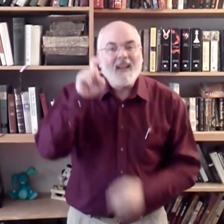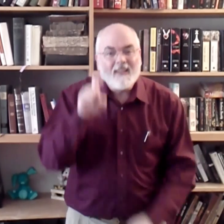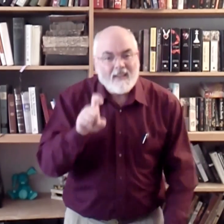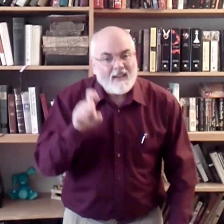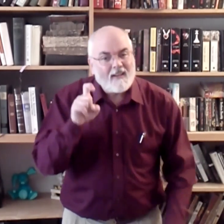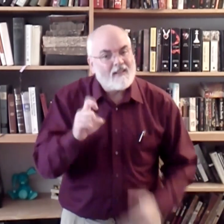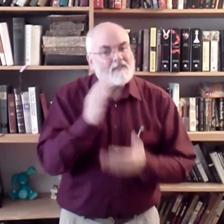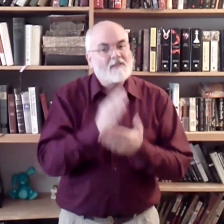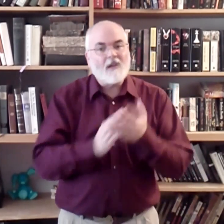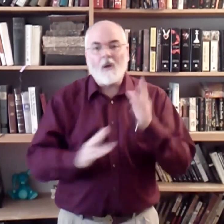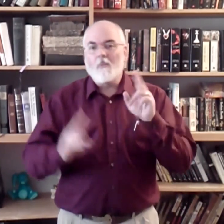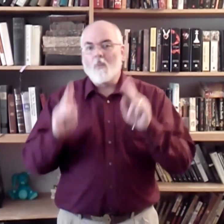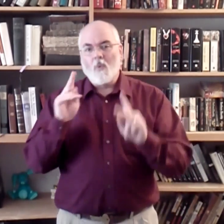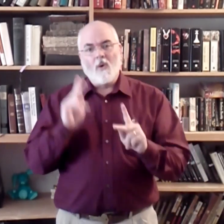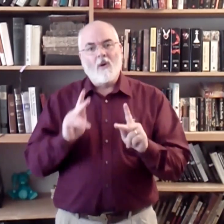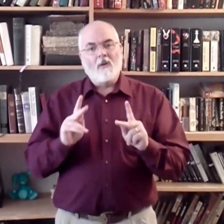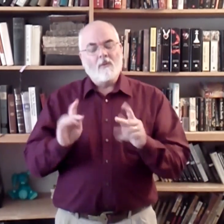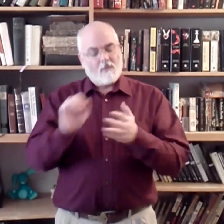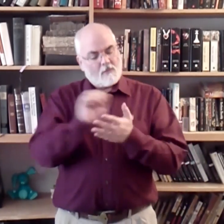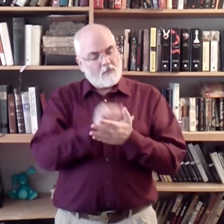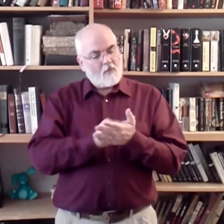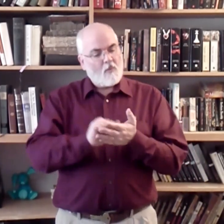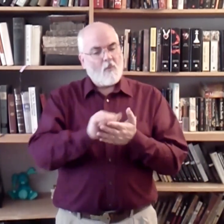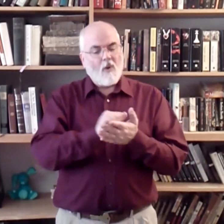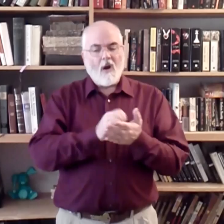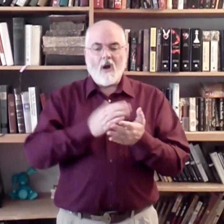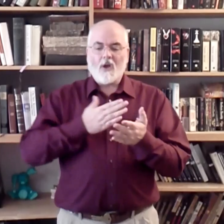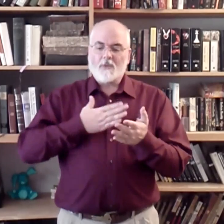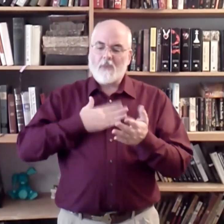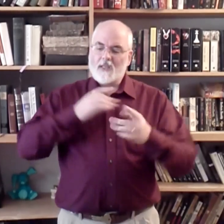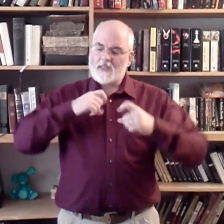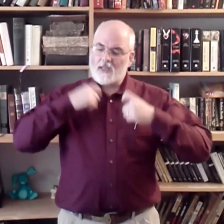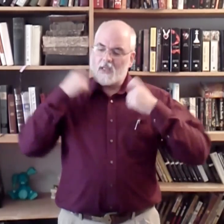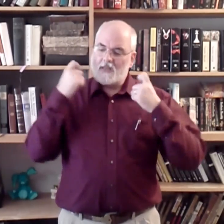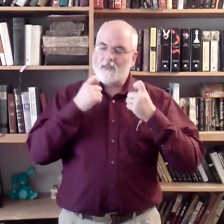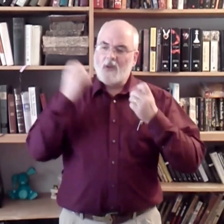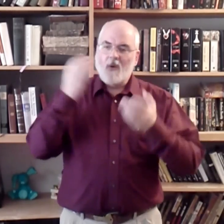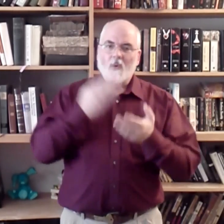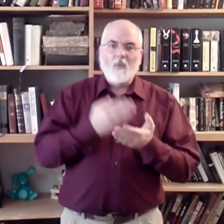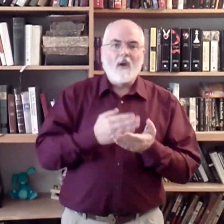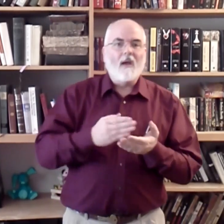I needed someone to wash my sins away.